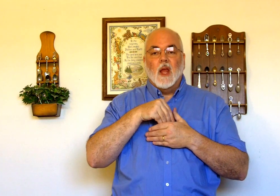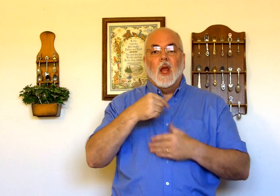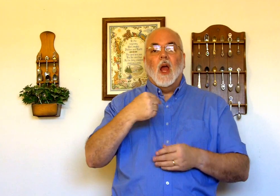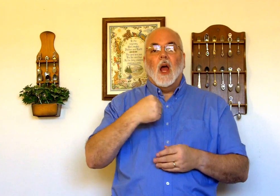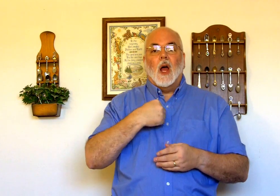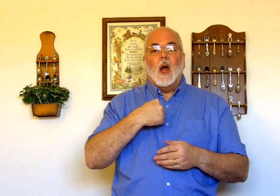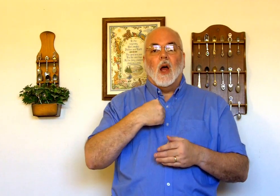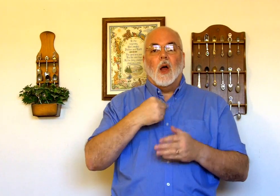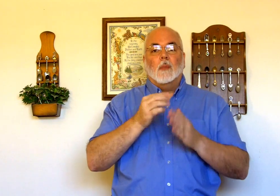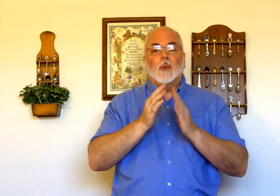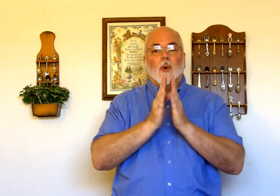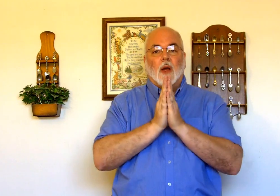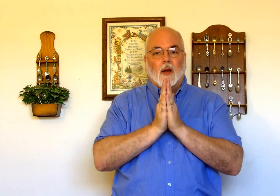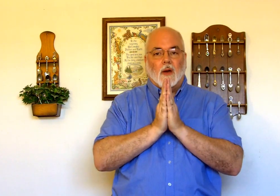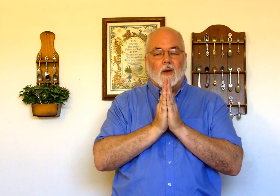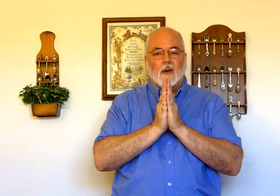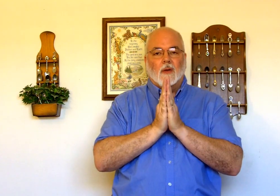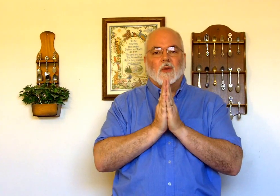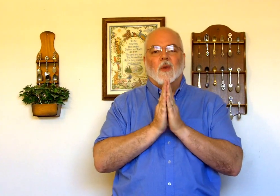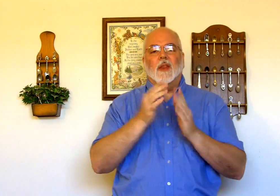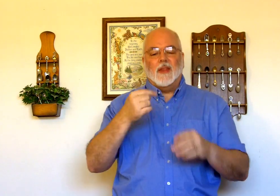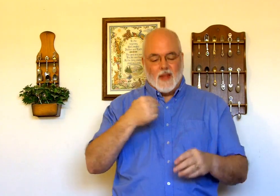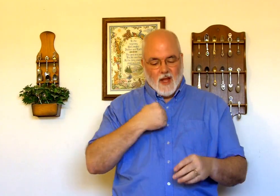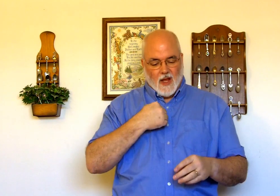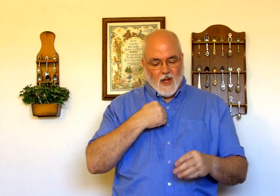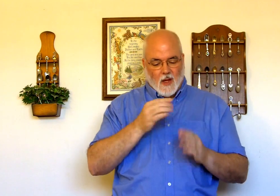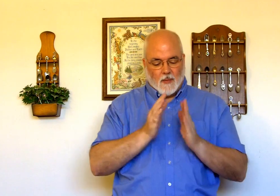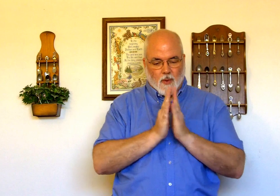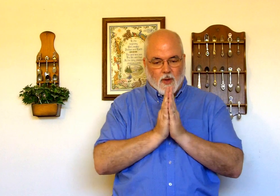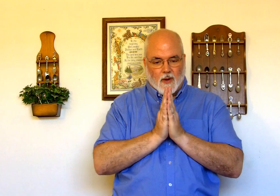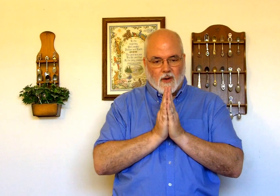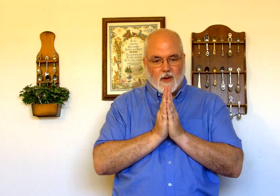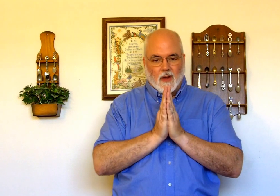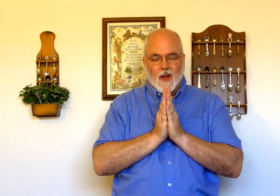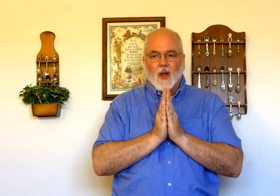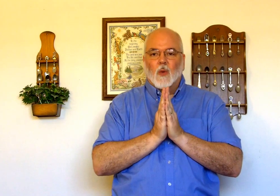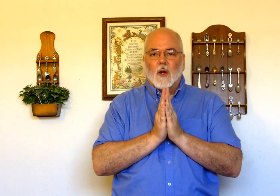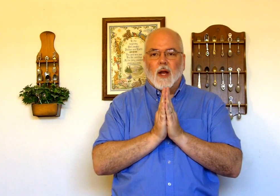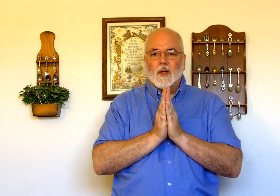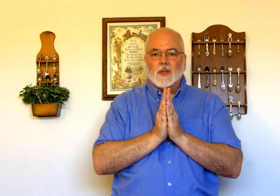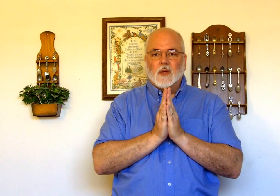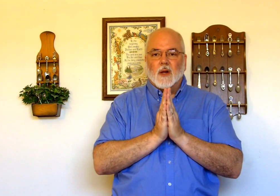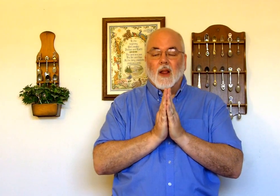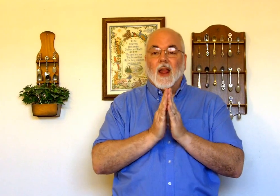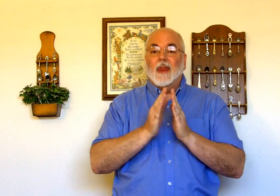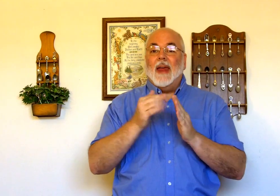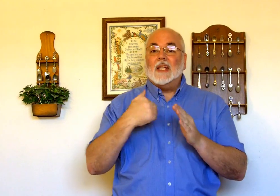a prayer a prayer what did i just do there that